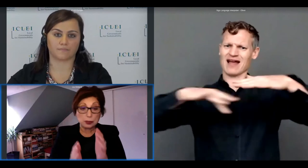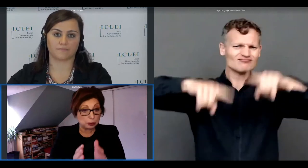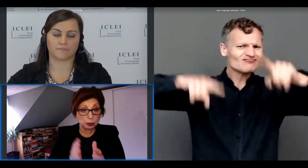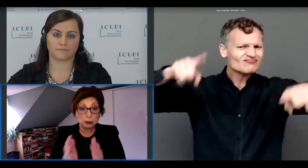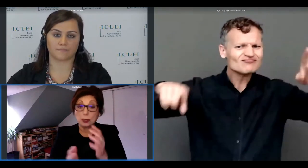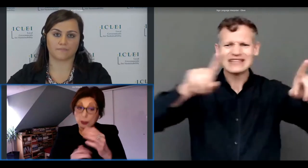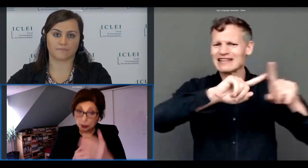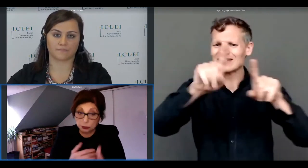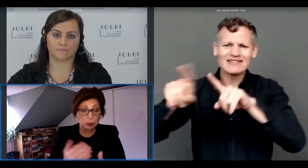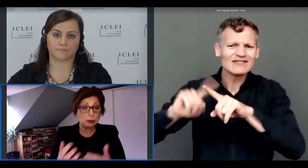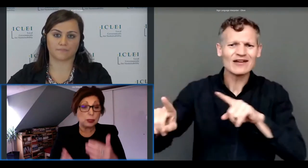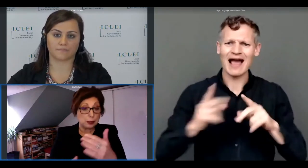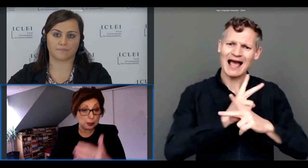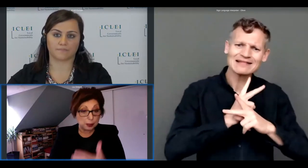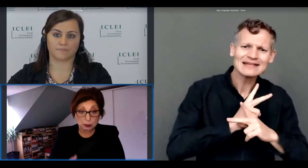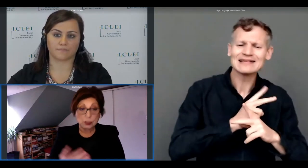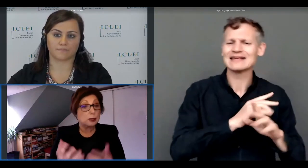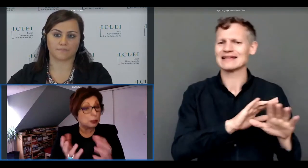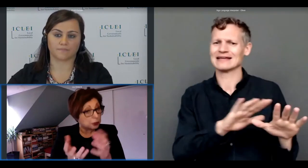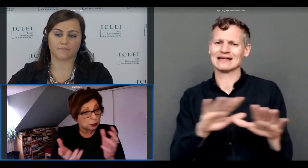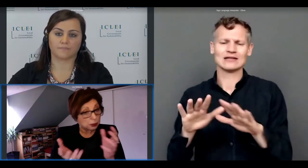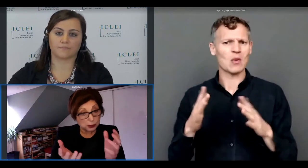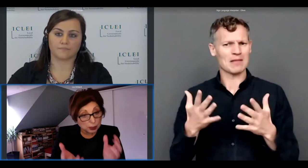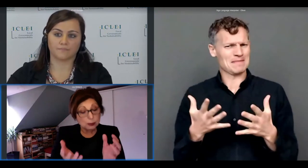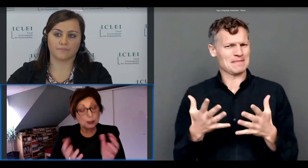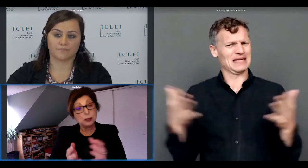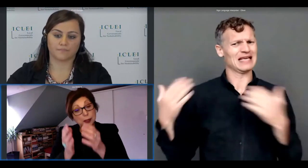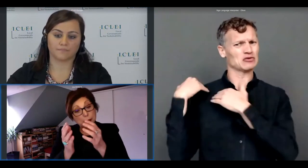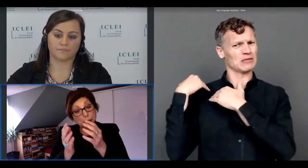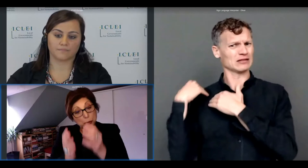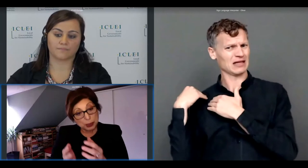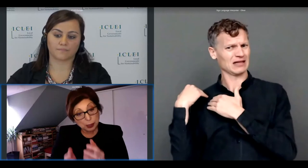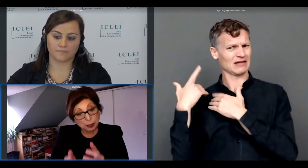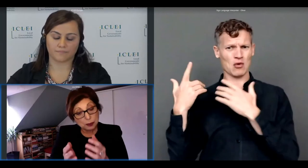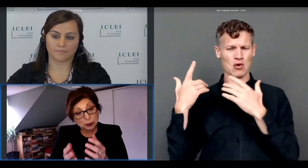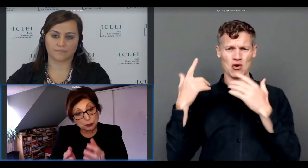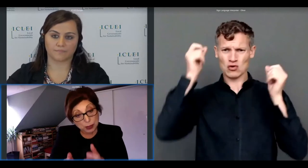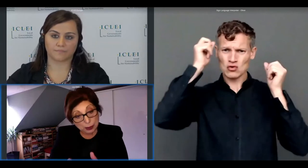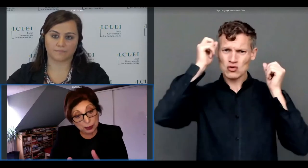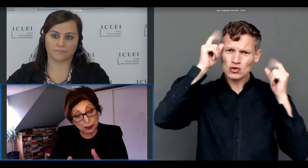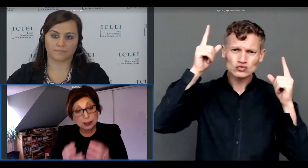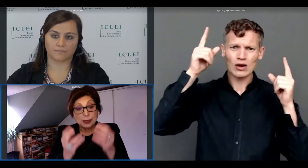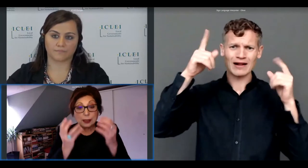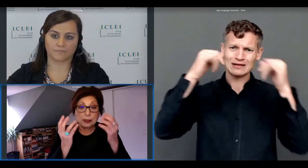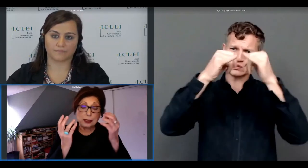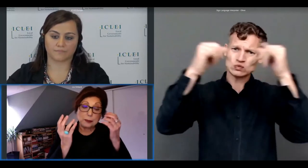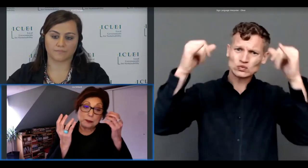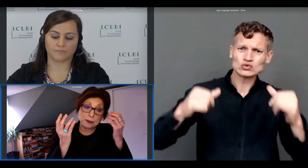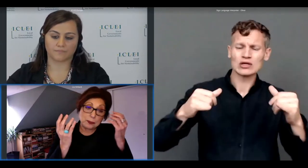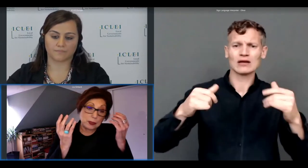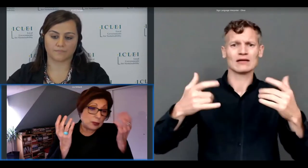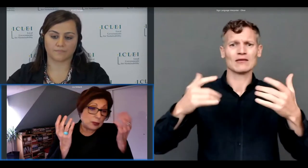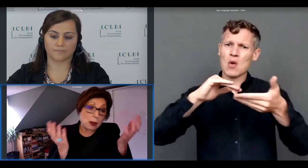institutions and cultural organizations and culture in general to become really the